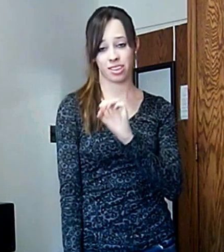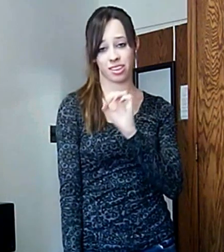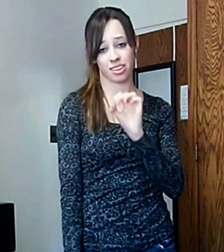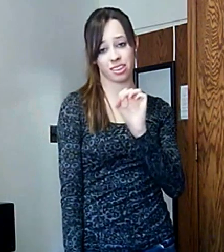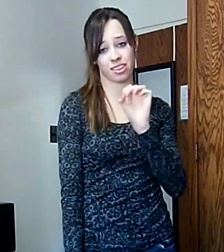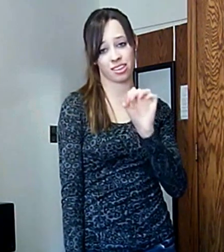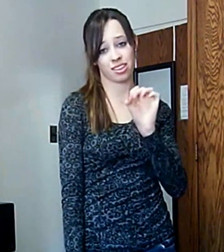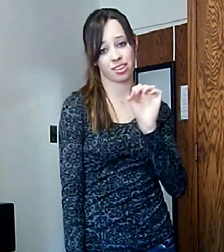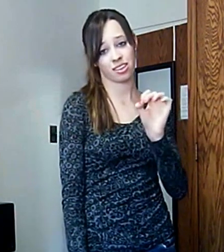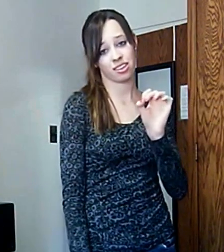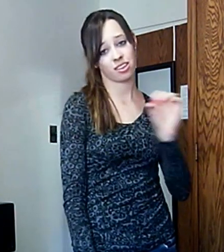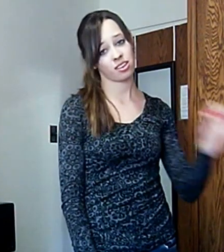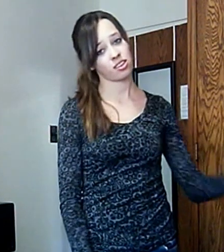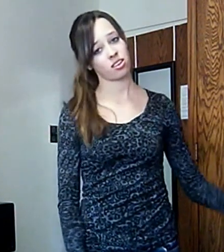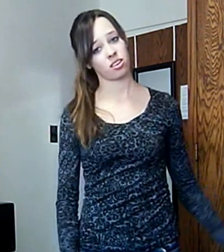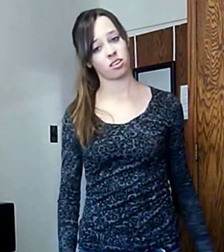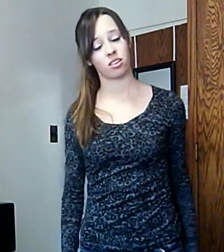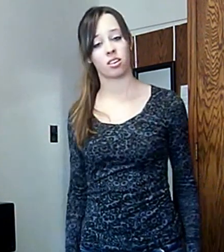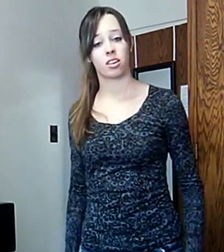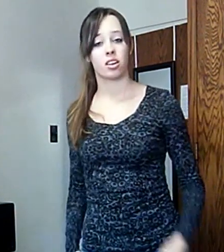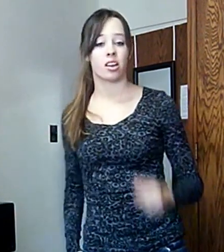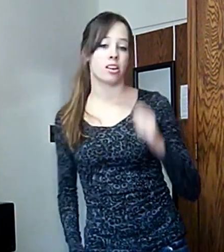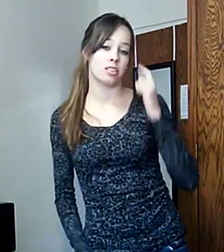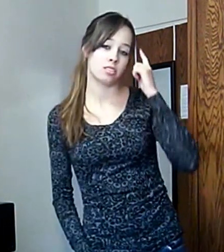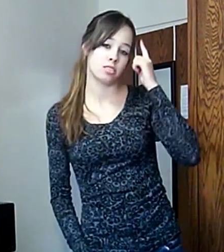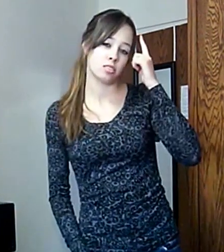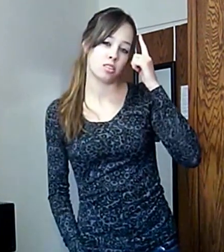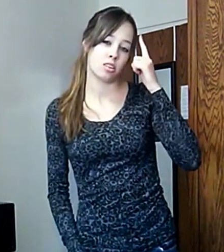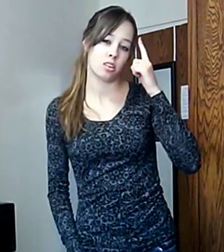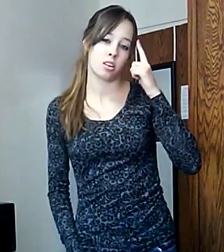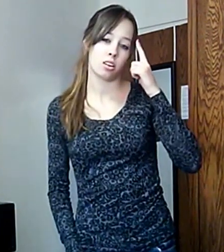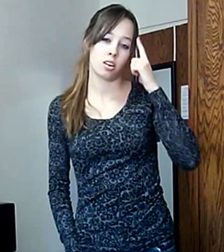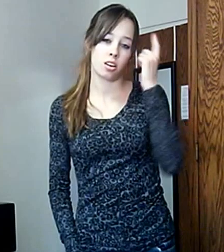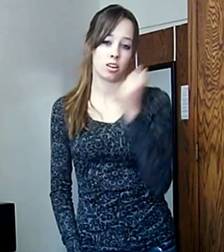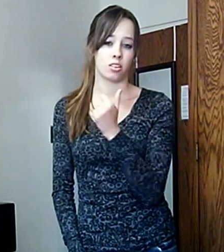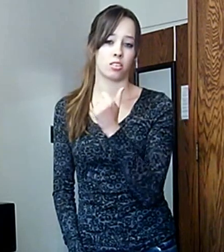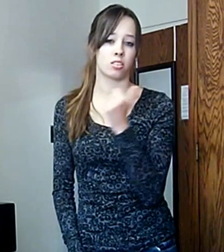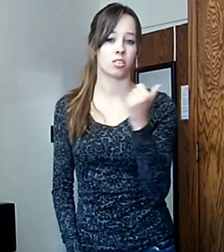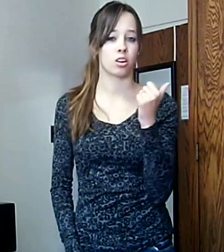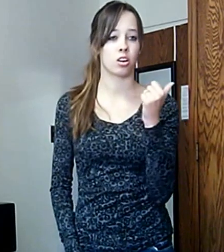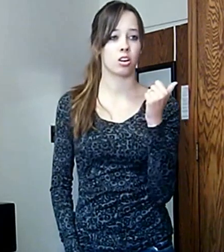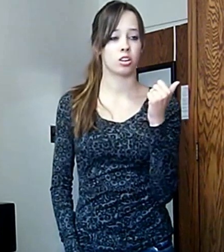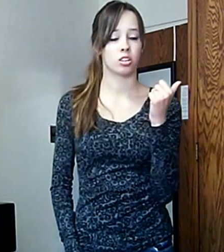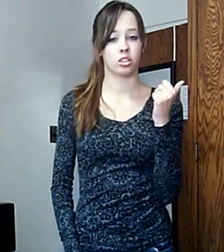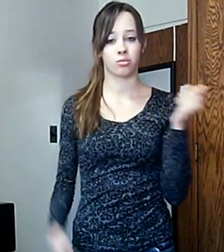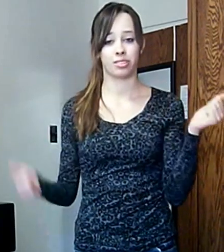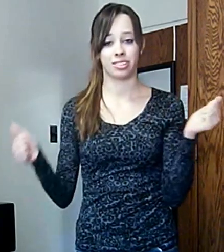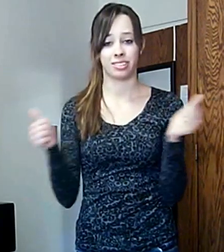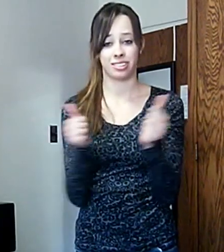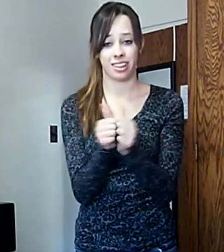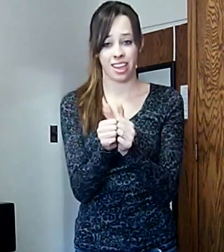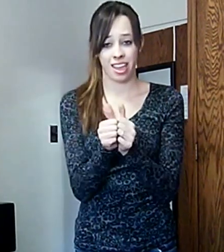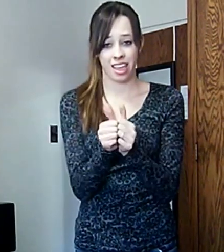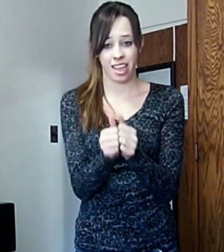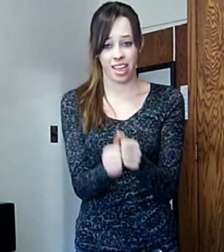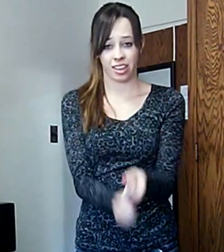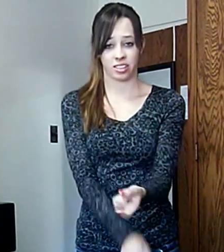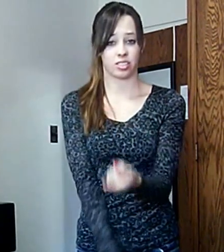e-e-e-e And he's long gone, when he's next